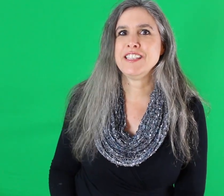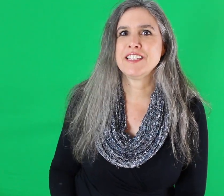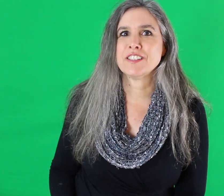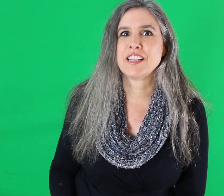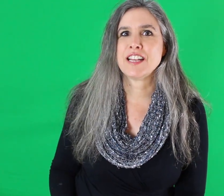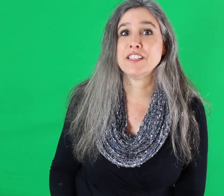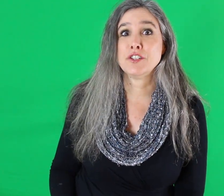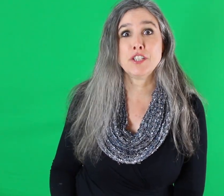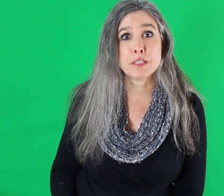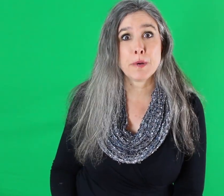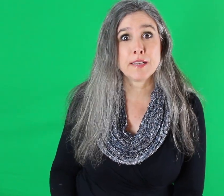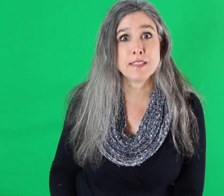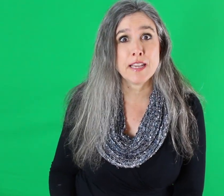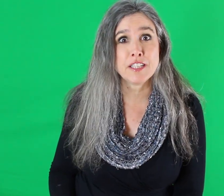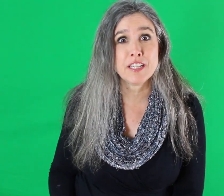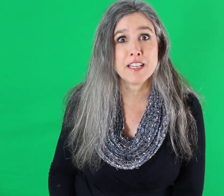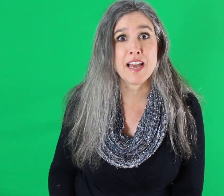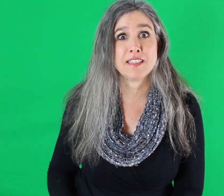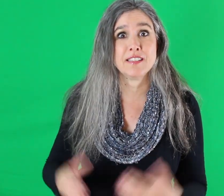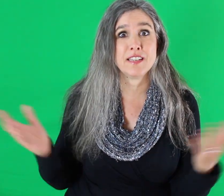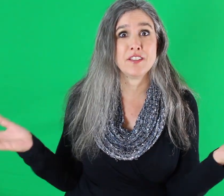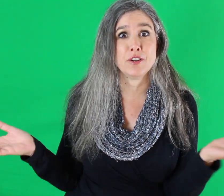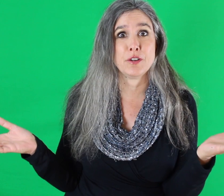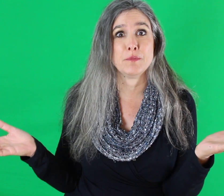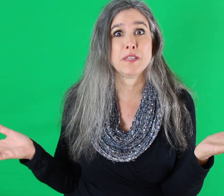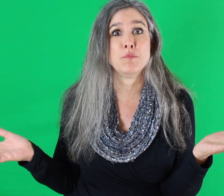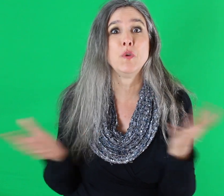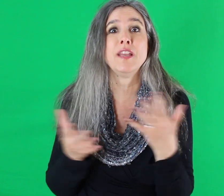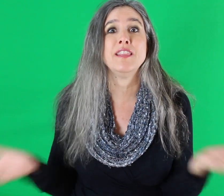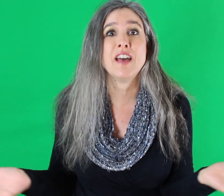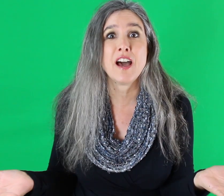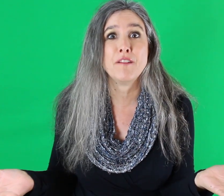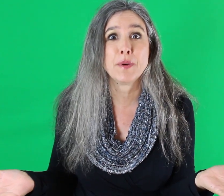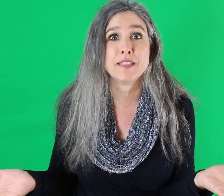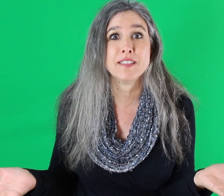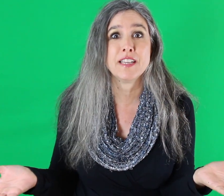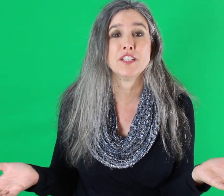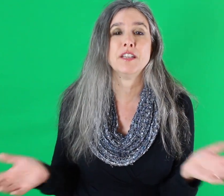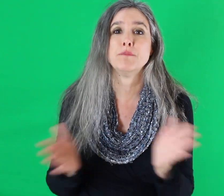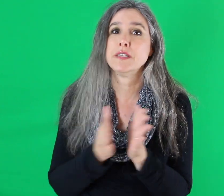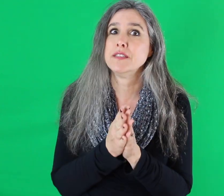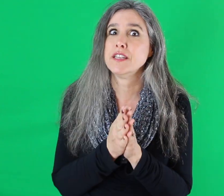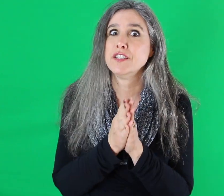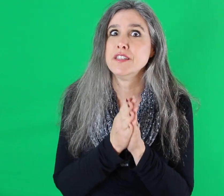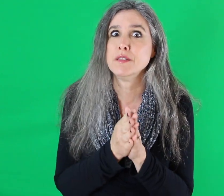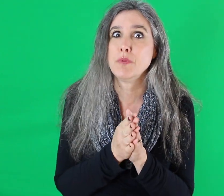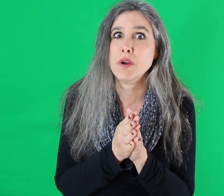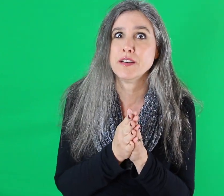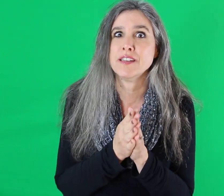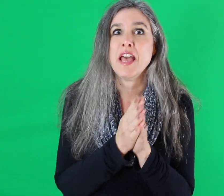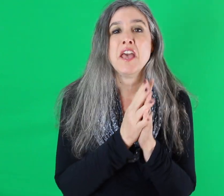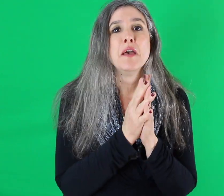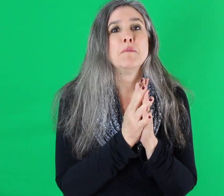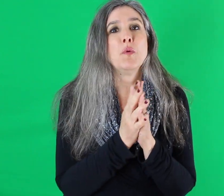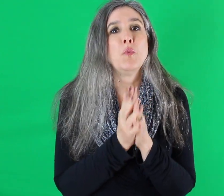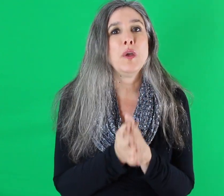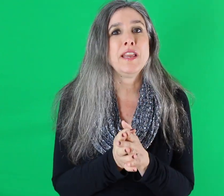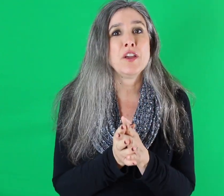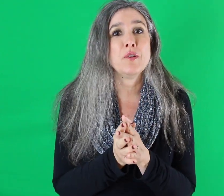skills classes are just presentation classes in other groups and we love presentation and presentation is important. But we know